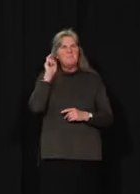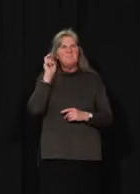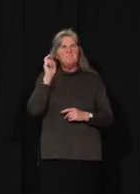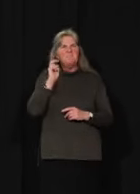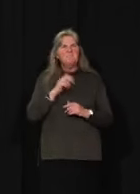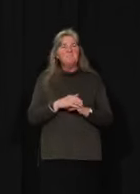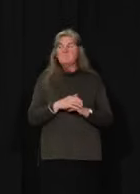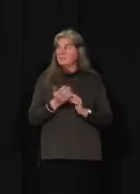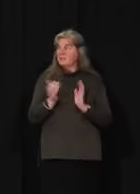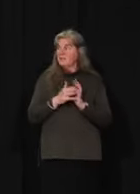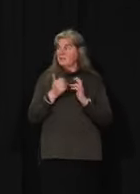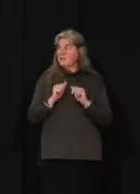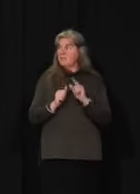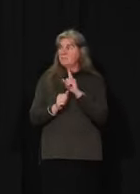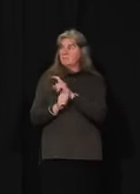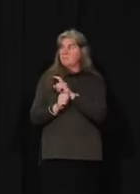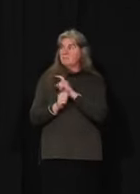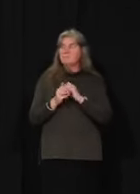Did you want to try that again?